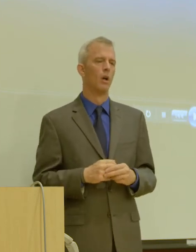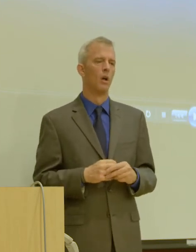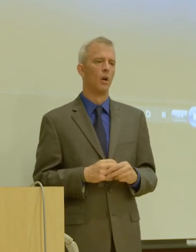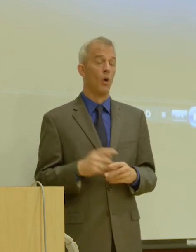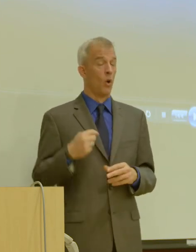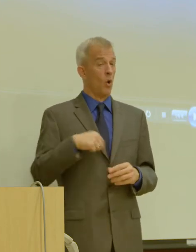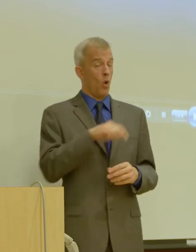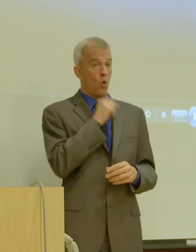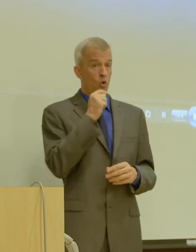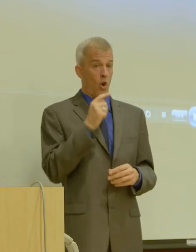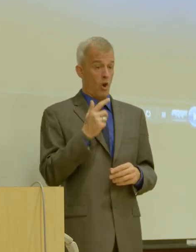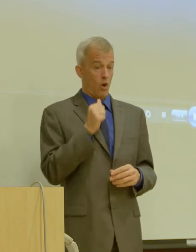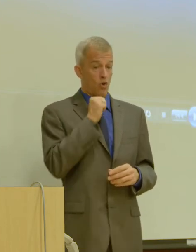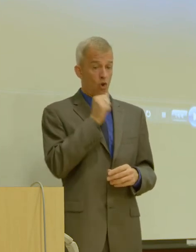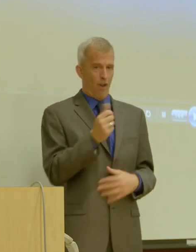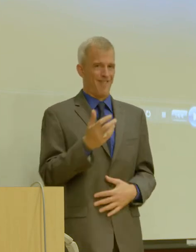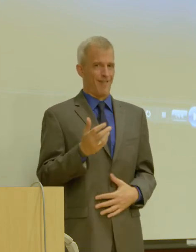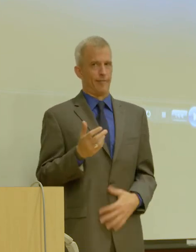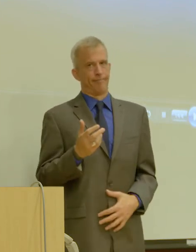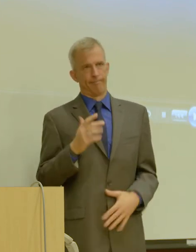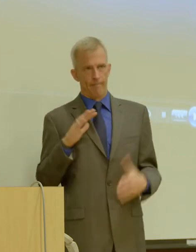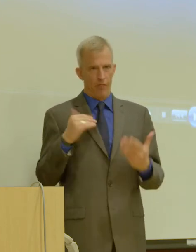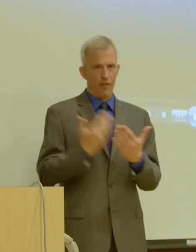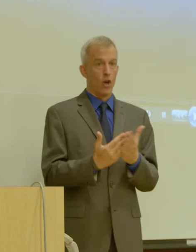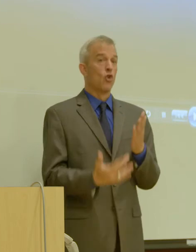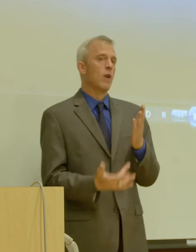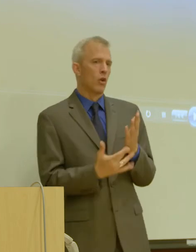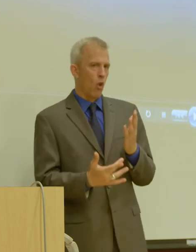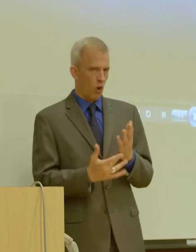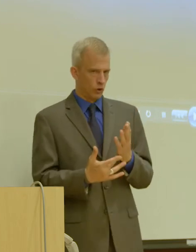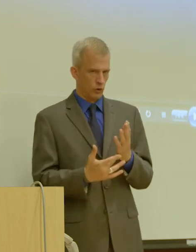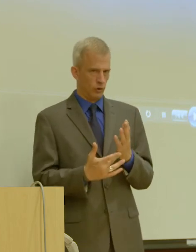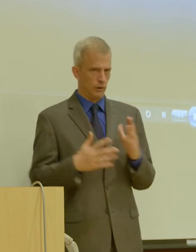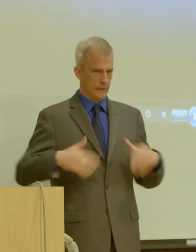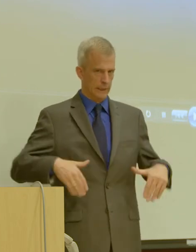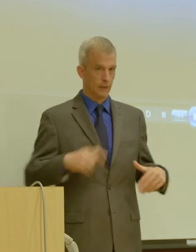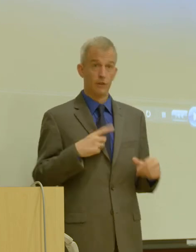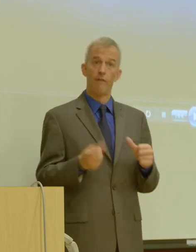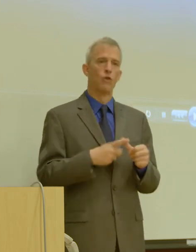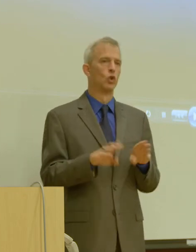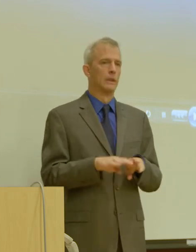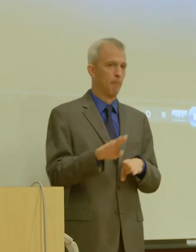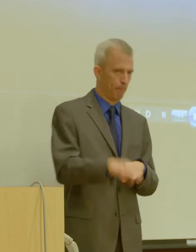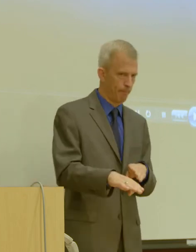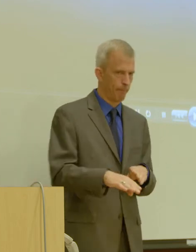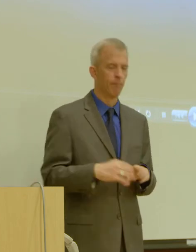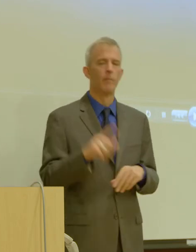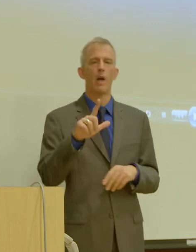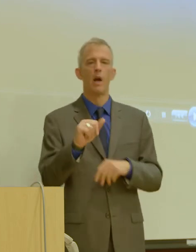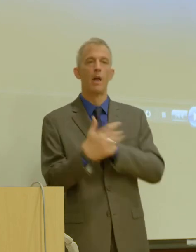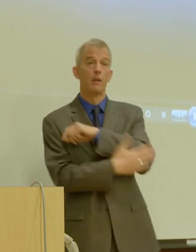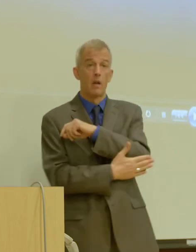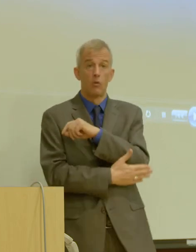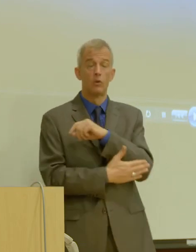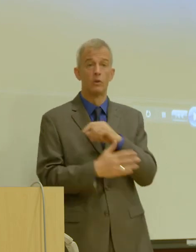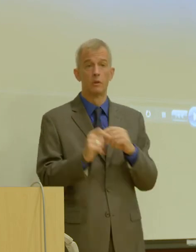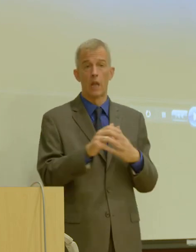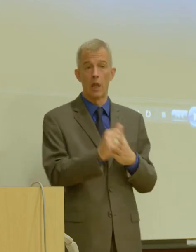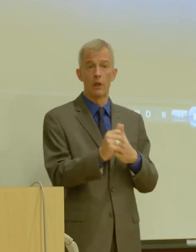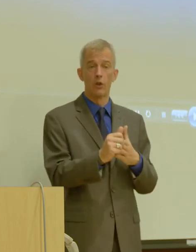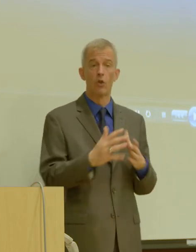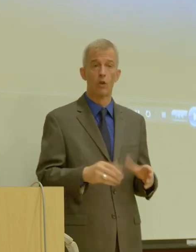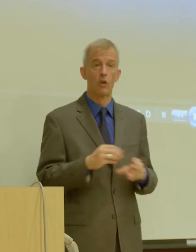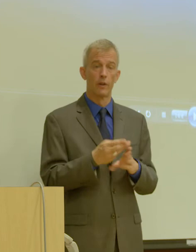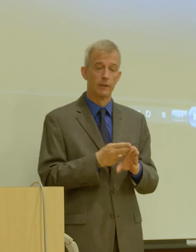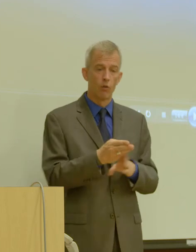we are not there technologically yet. Um, so this is the first step for us. LA County is, is, uh, is a leader in this area. mean,